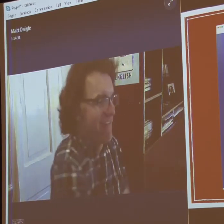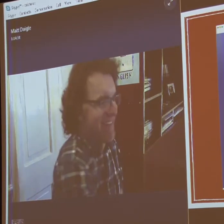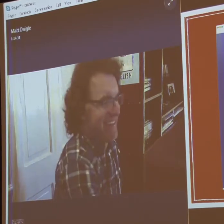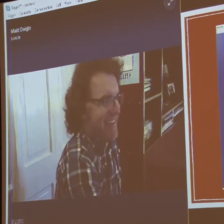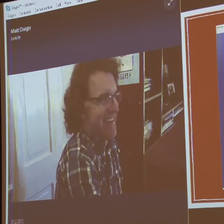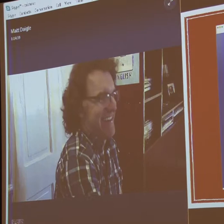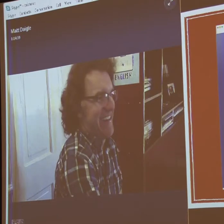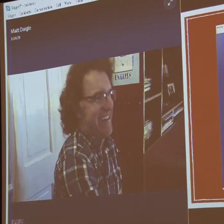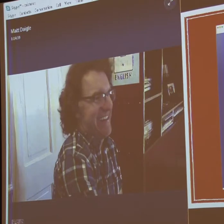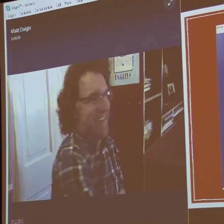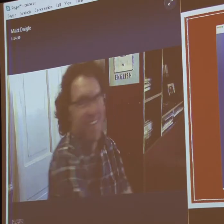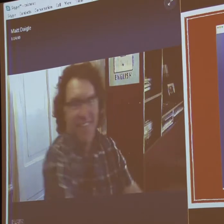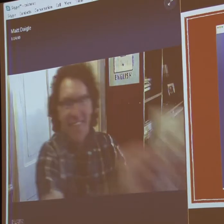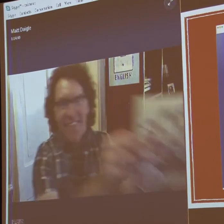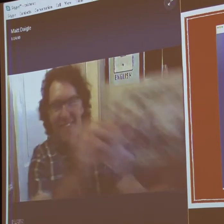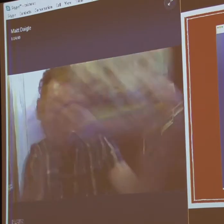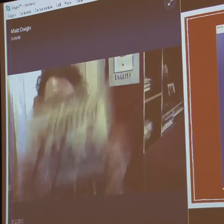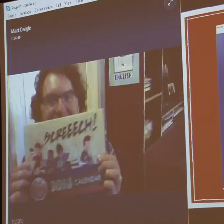unfailing. It's struggling.